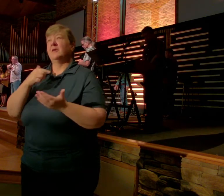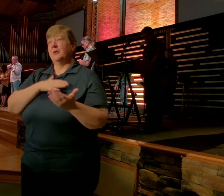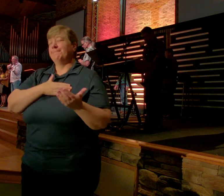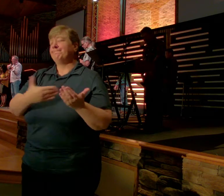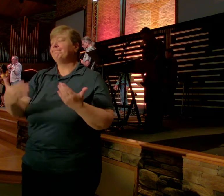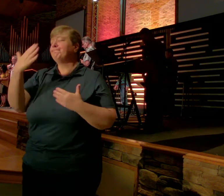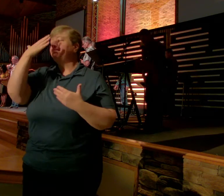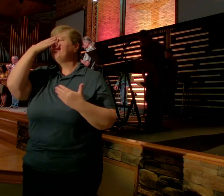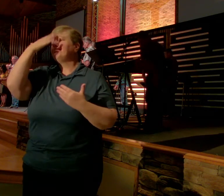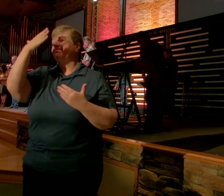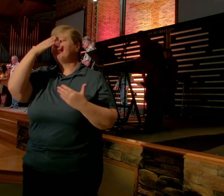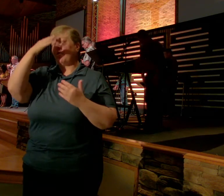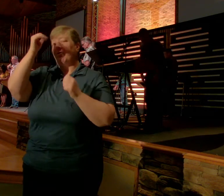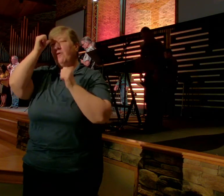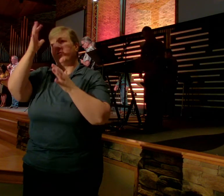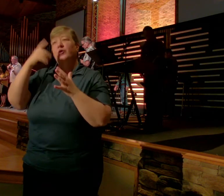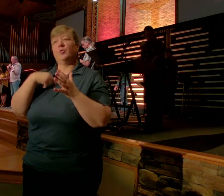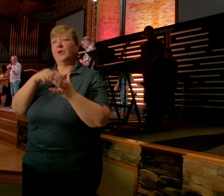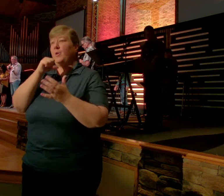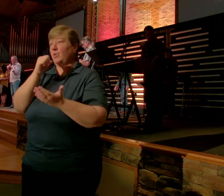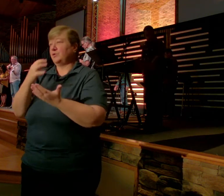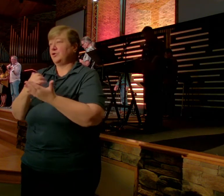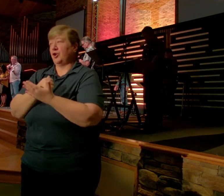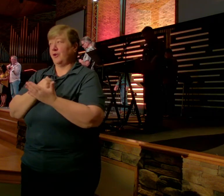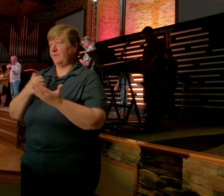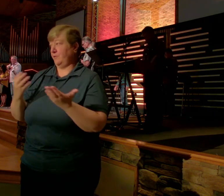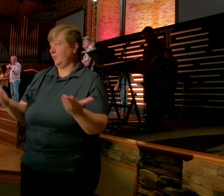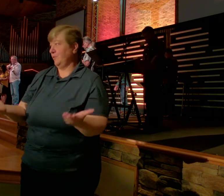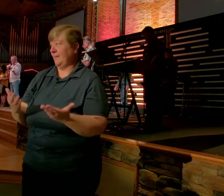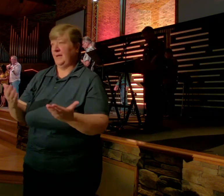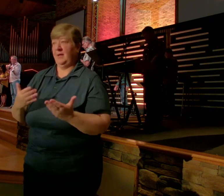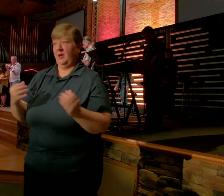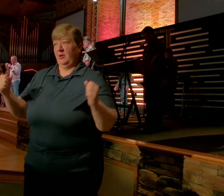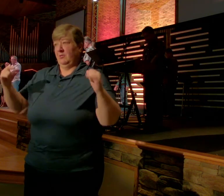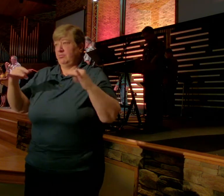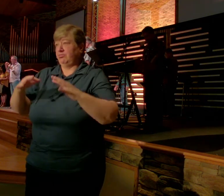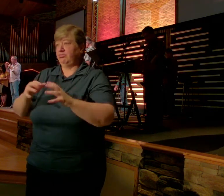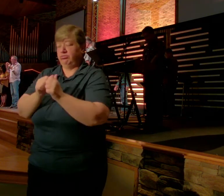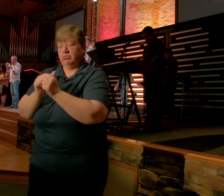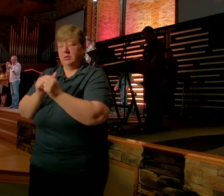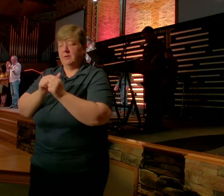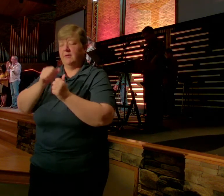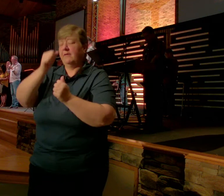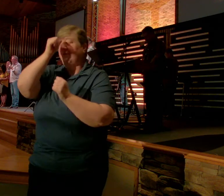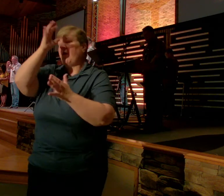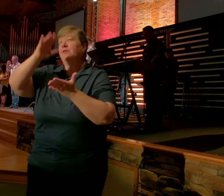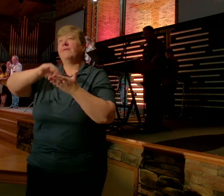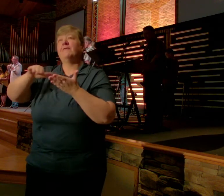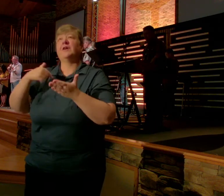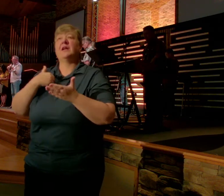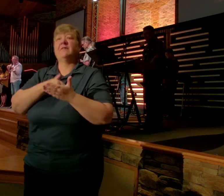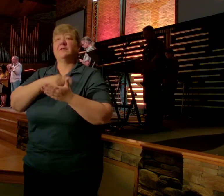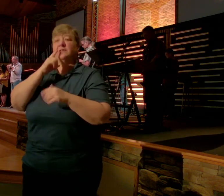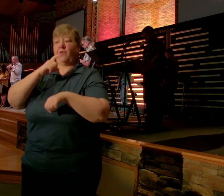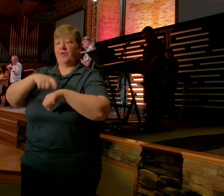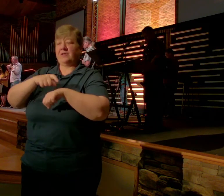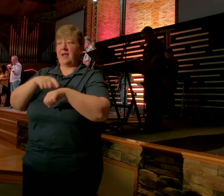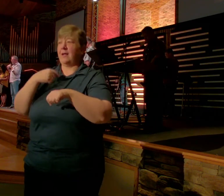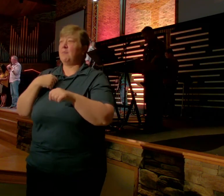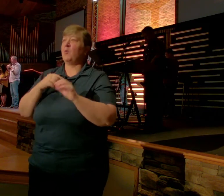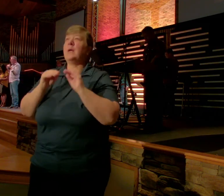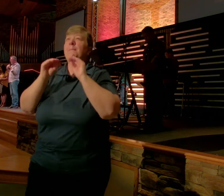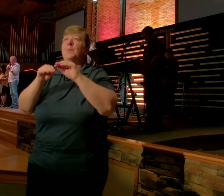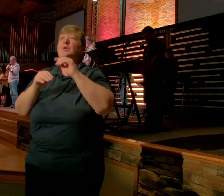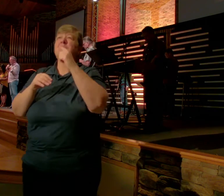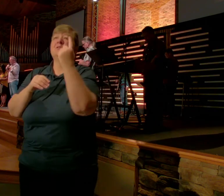don't even deserve to be here Father, forgive us for all the times that we have put something or someone on